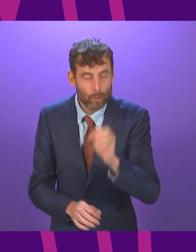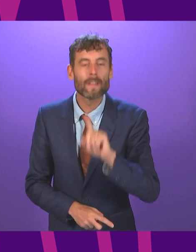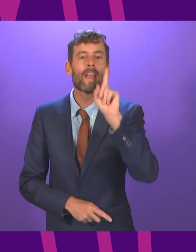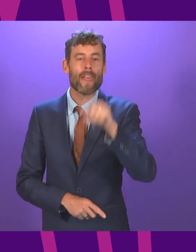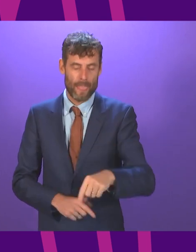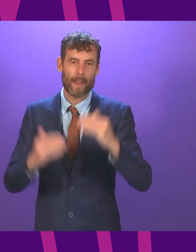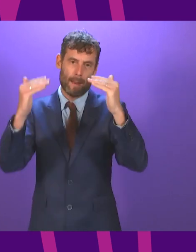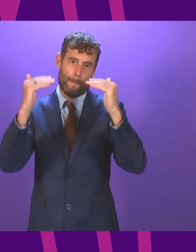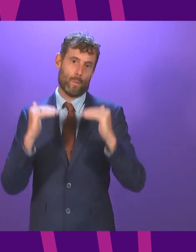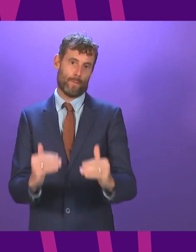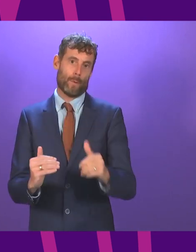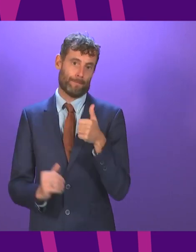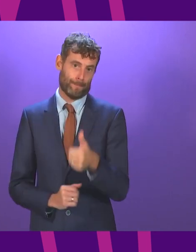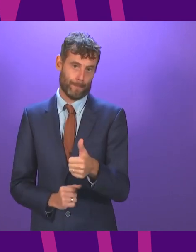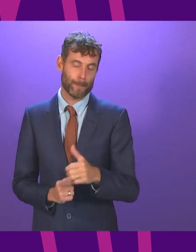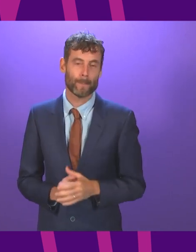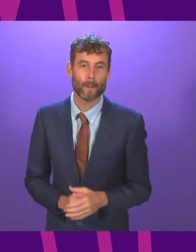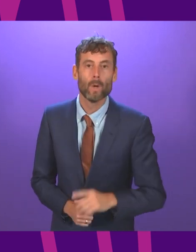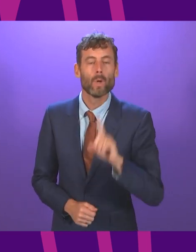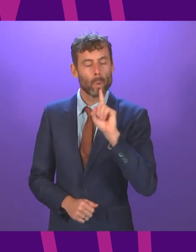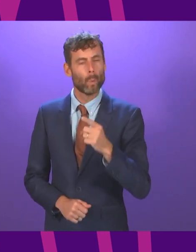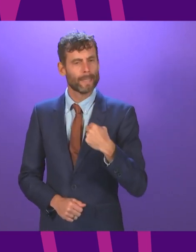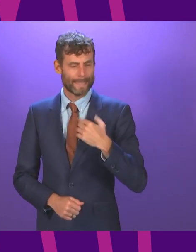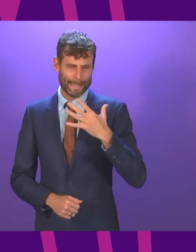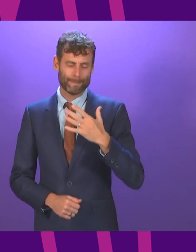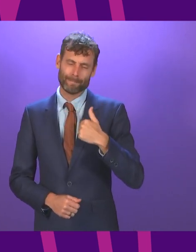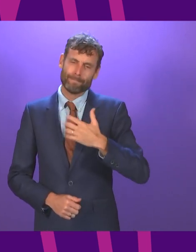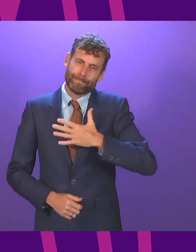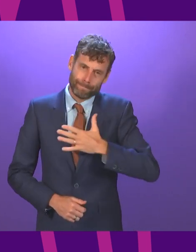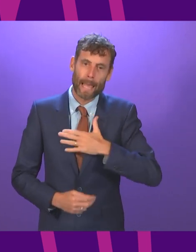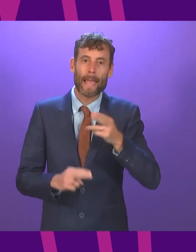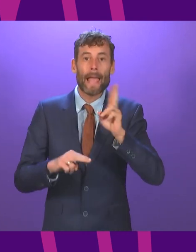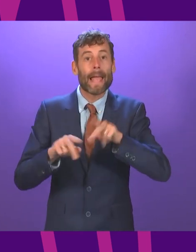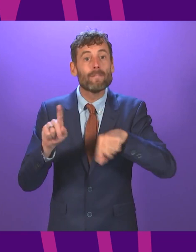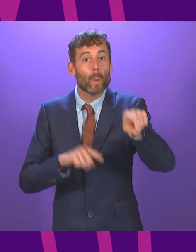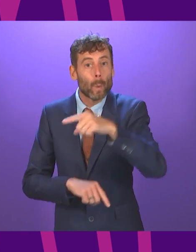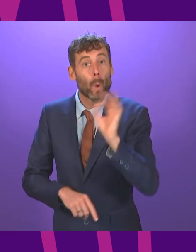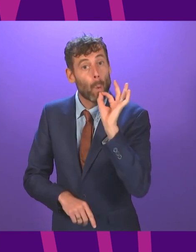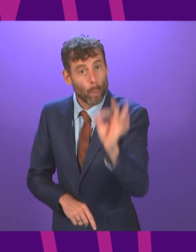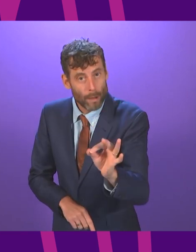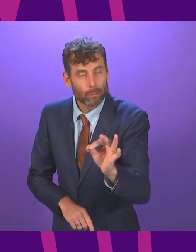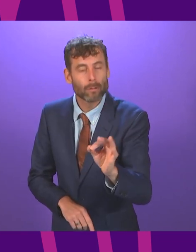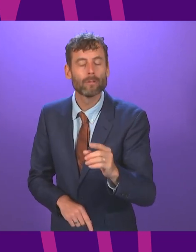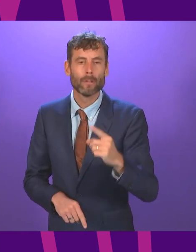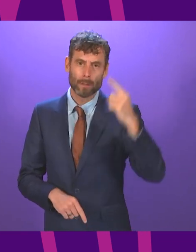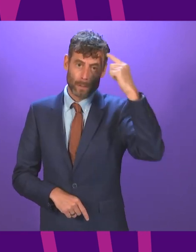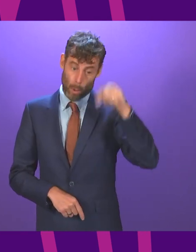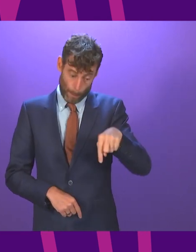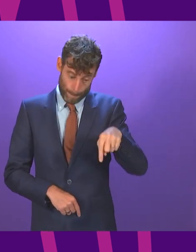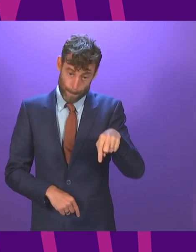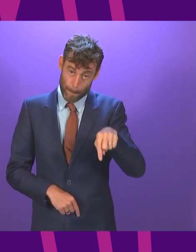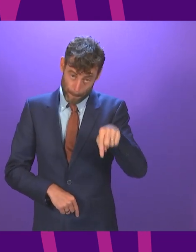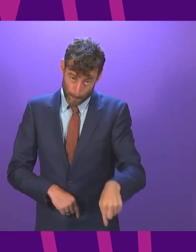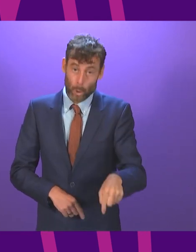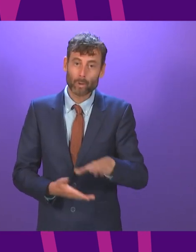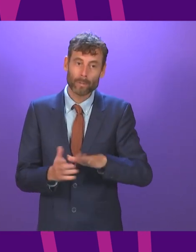which we will move on to the next item of business. It would be helpful if members who wish to ask a question were to press the request to